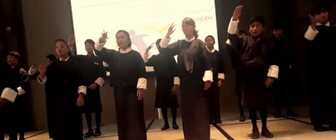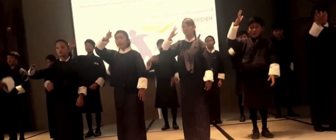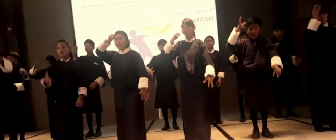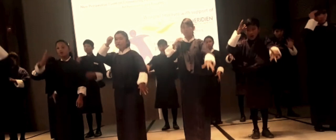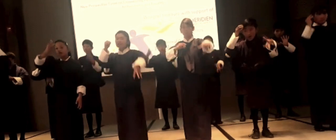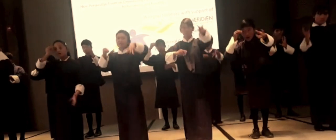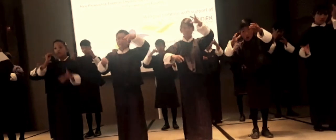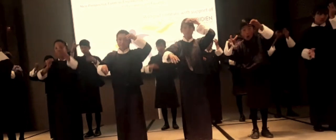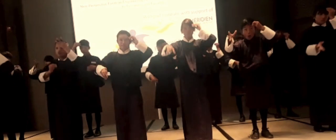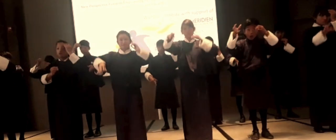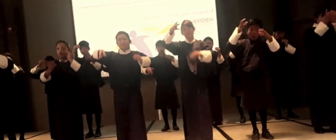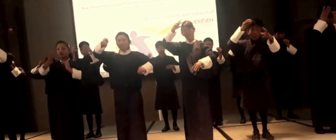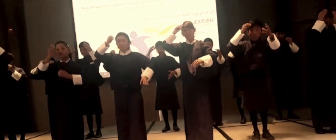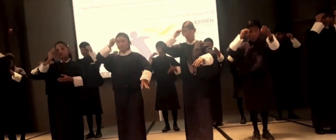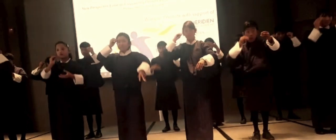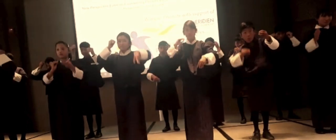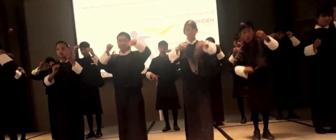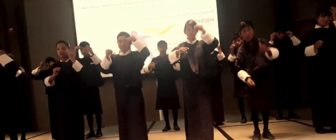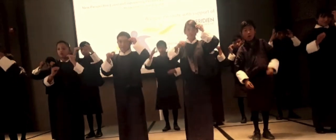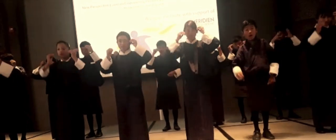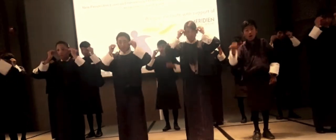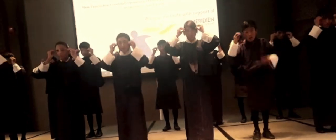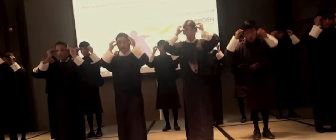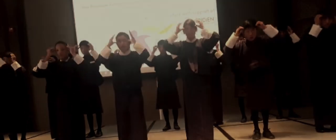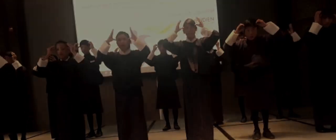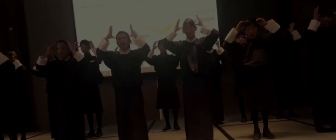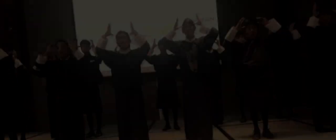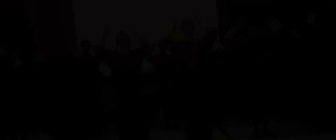put them I don't know, I know I